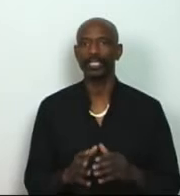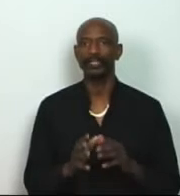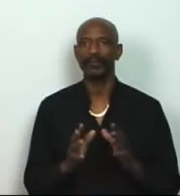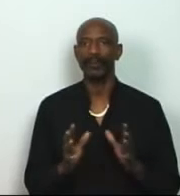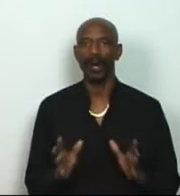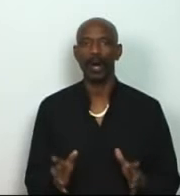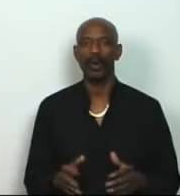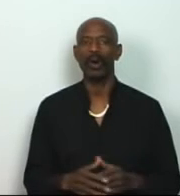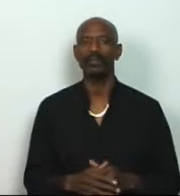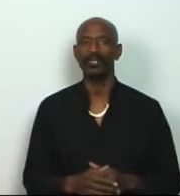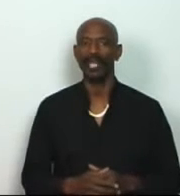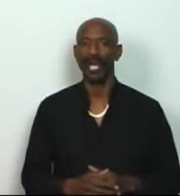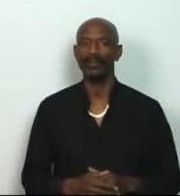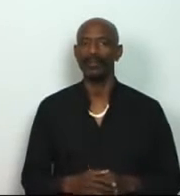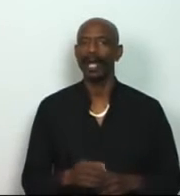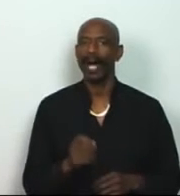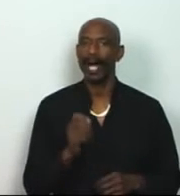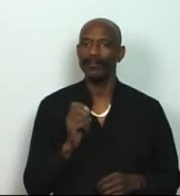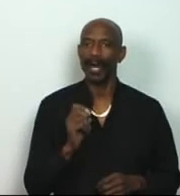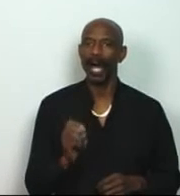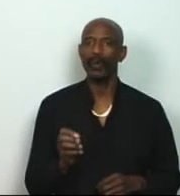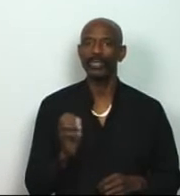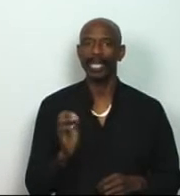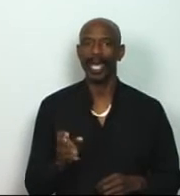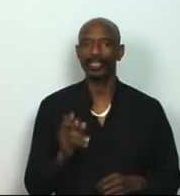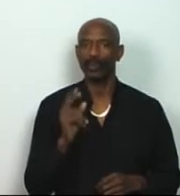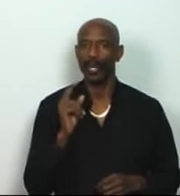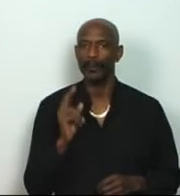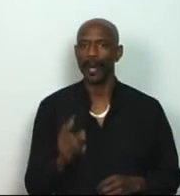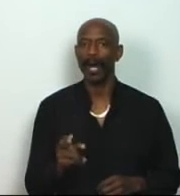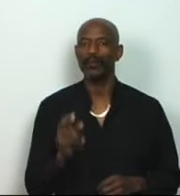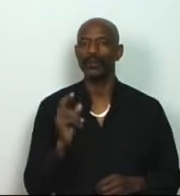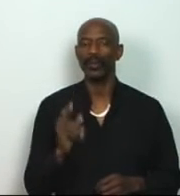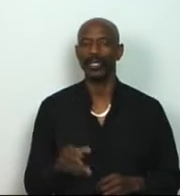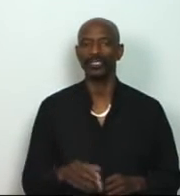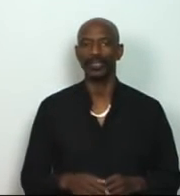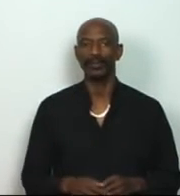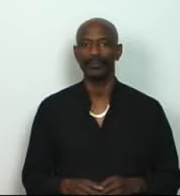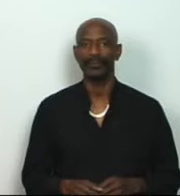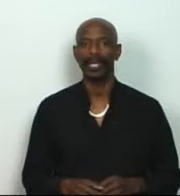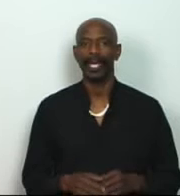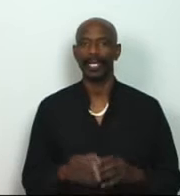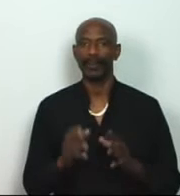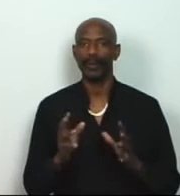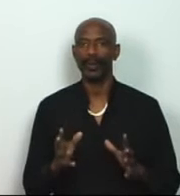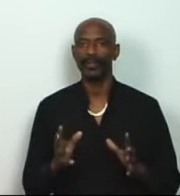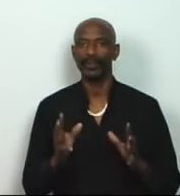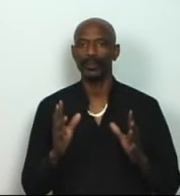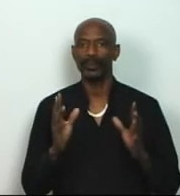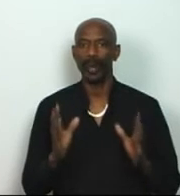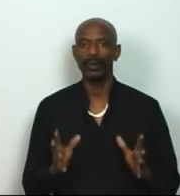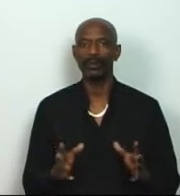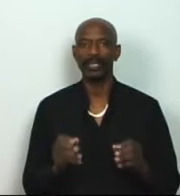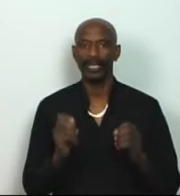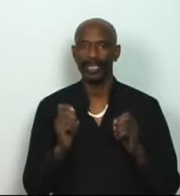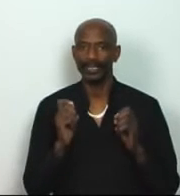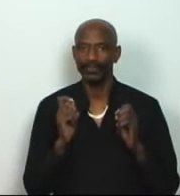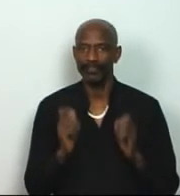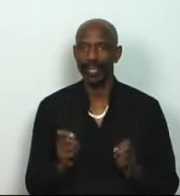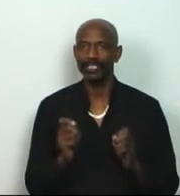from all walks of life, I have always asked one powerful question, and I'm going to pose this very